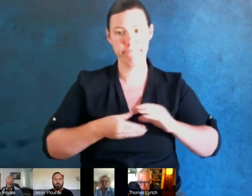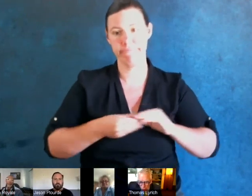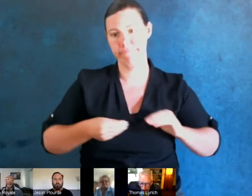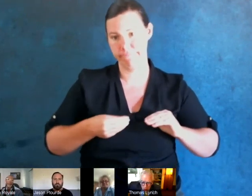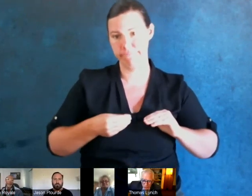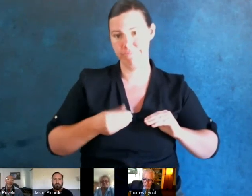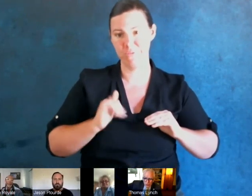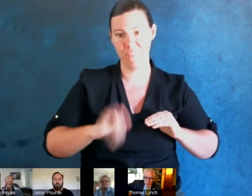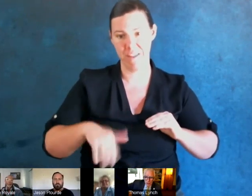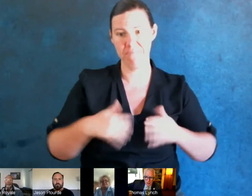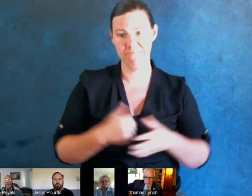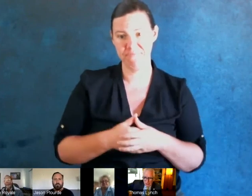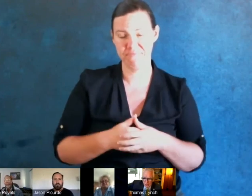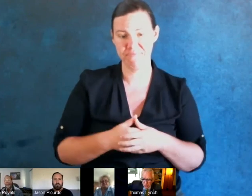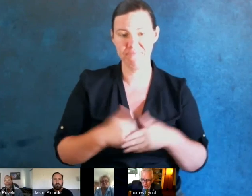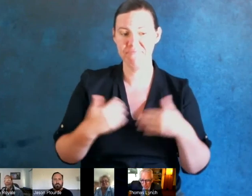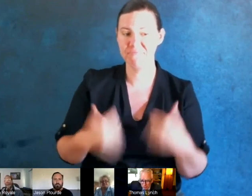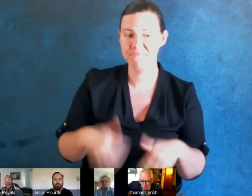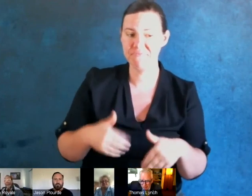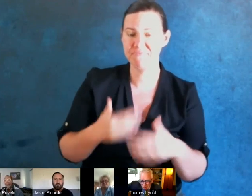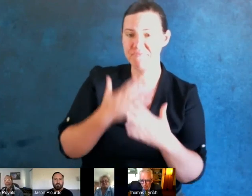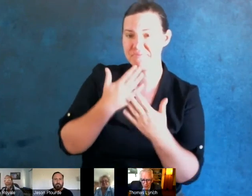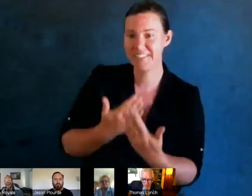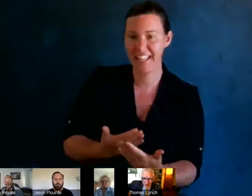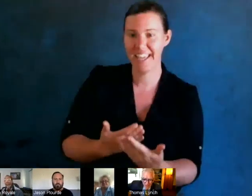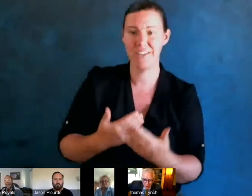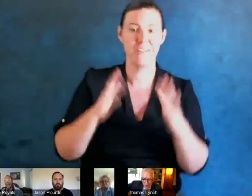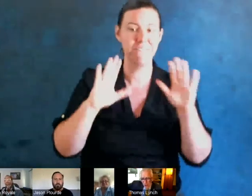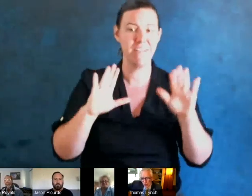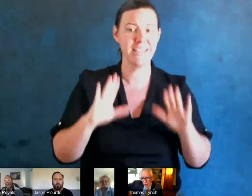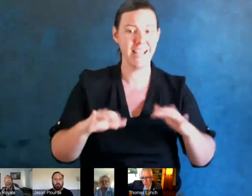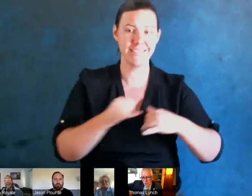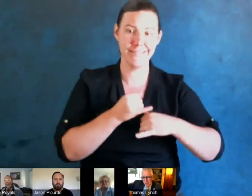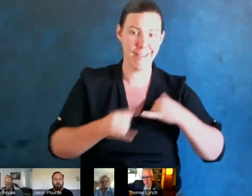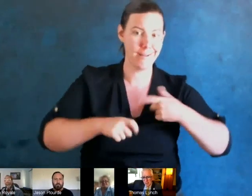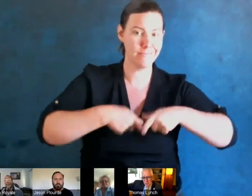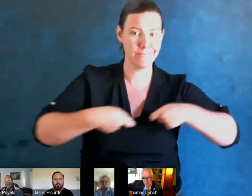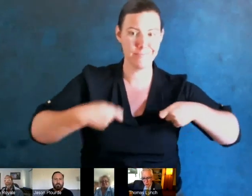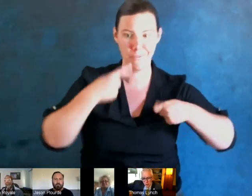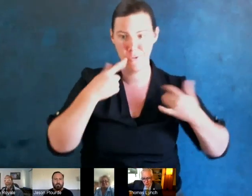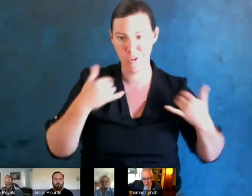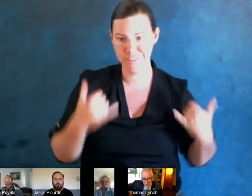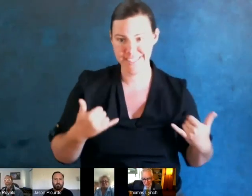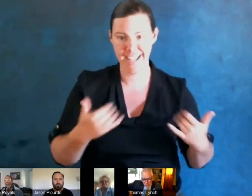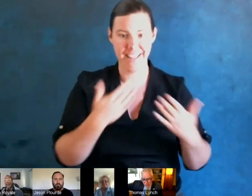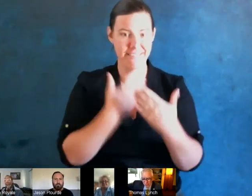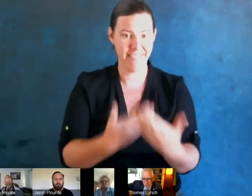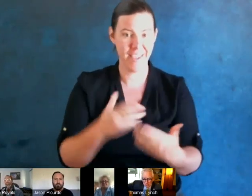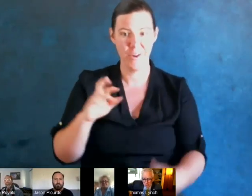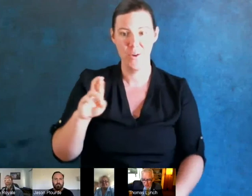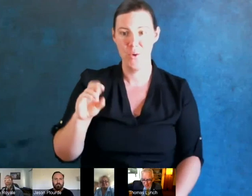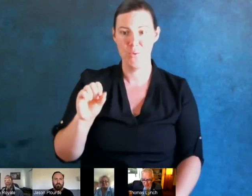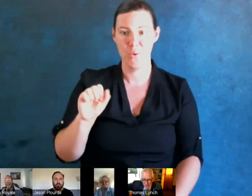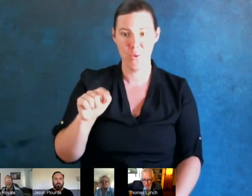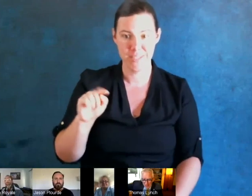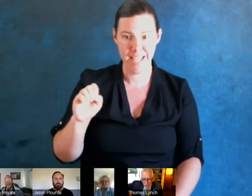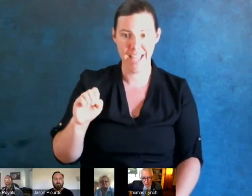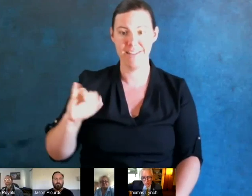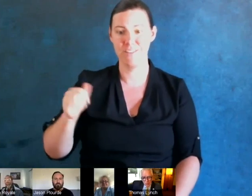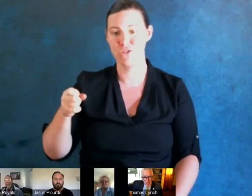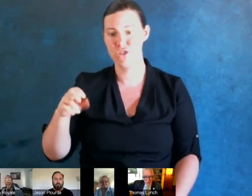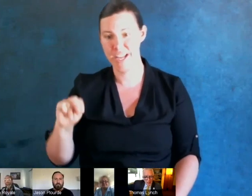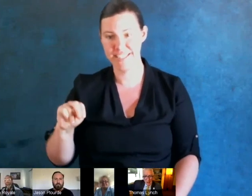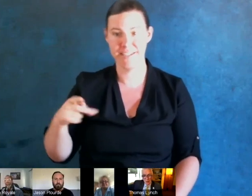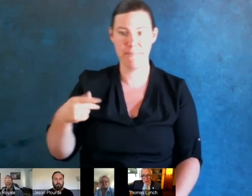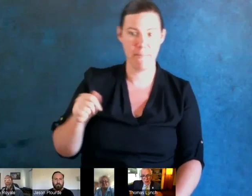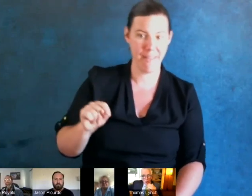Pat, thank you so much for your generosity of spirit, for being here, for everything you're doing to advance the health of people in Seattle and our